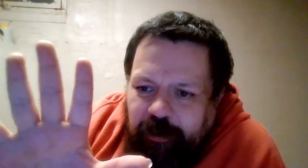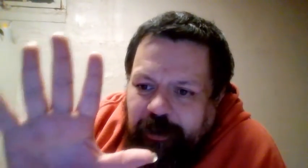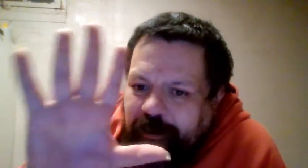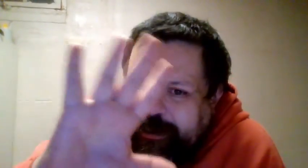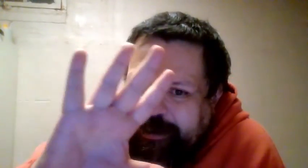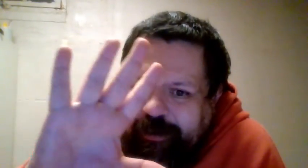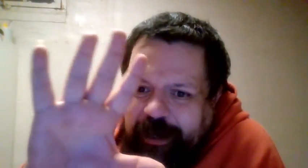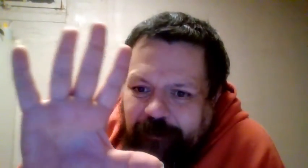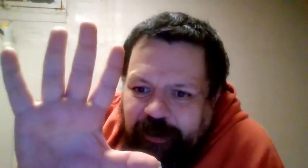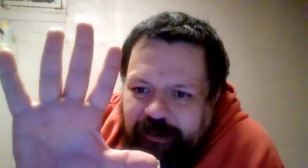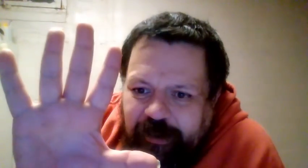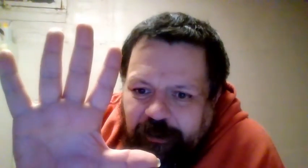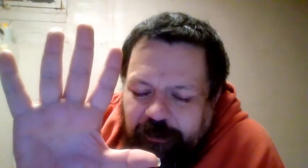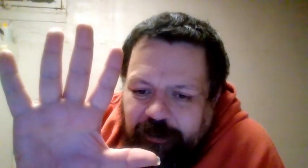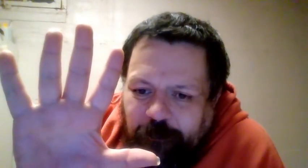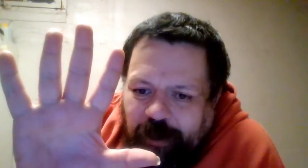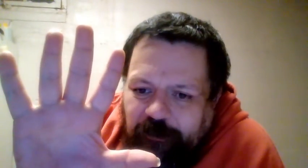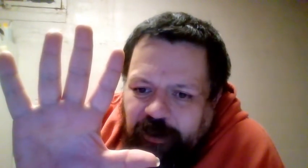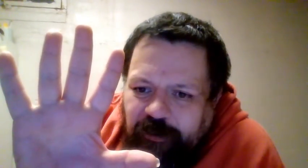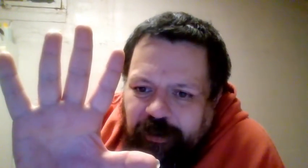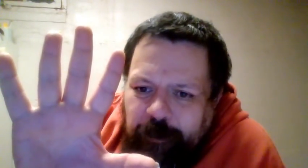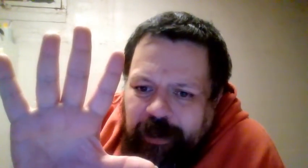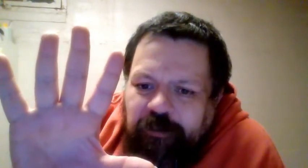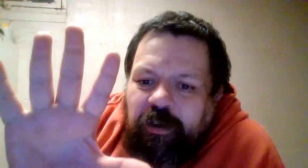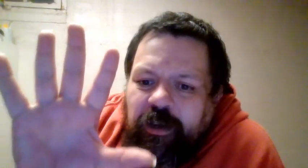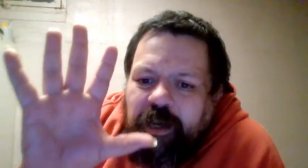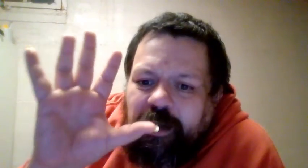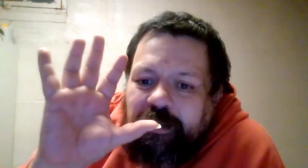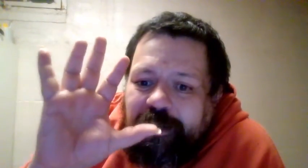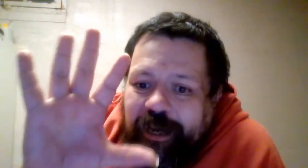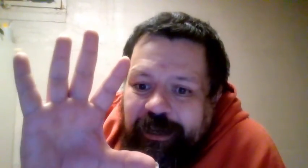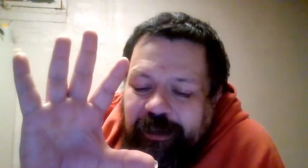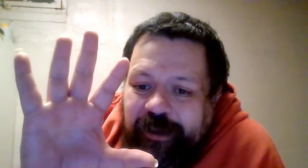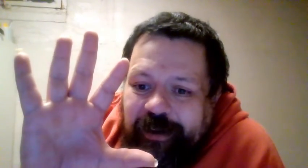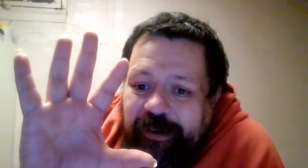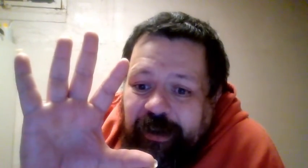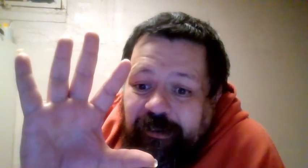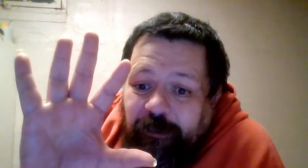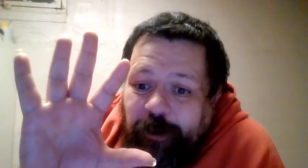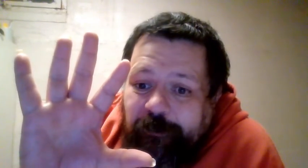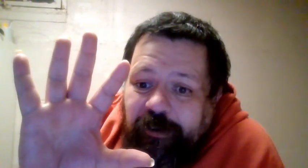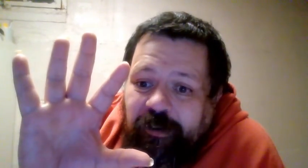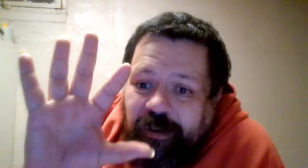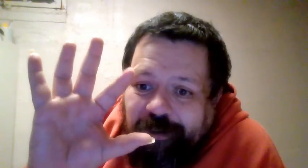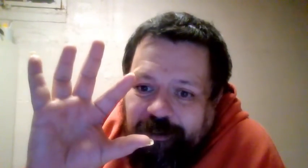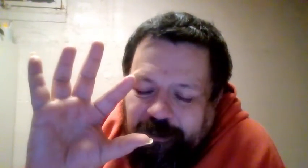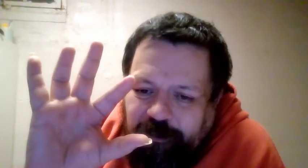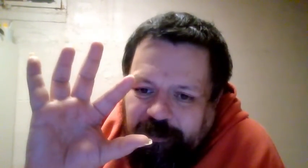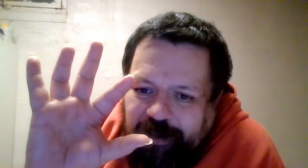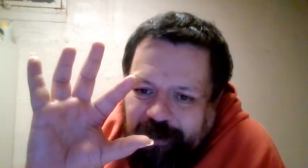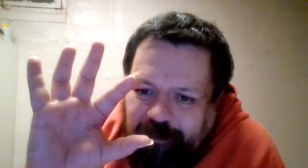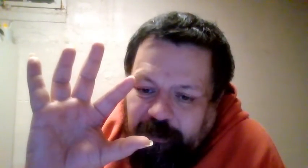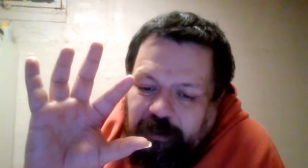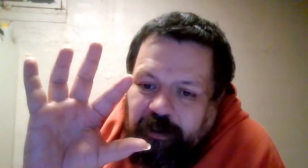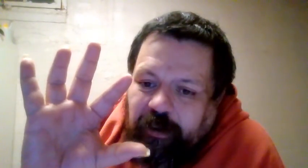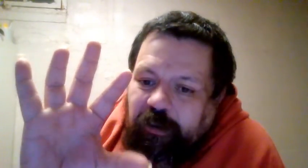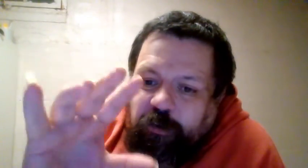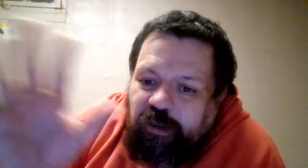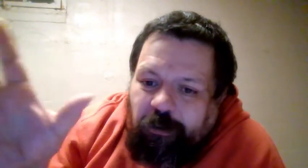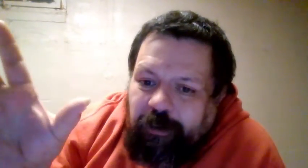didn't have a single Survivor Series match. The 98th Survivor Series, I can understand. There was no